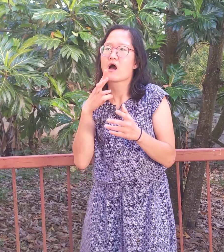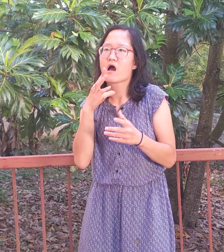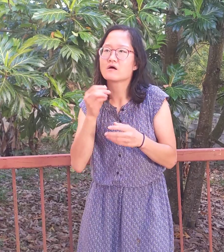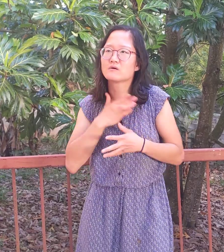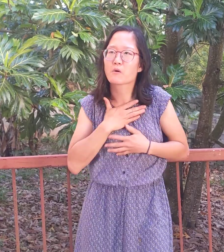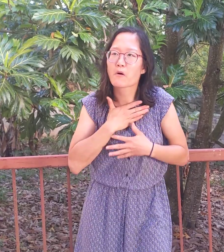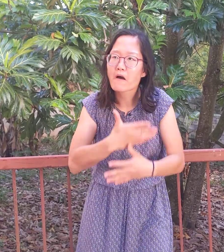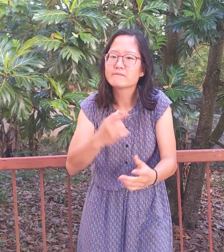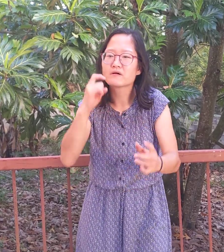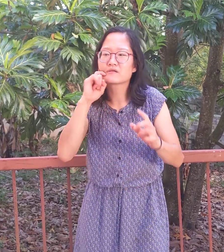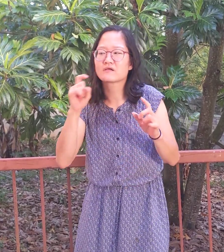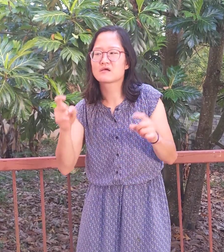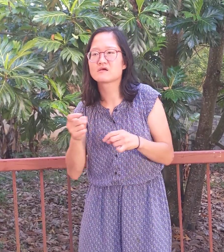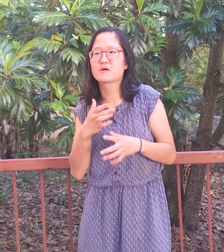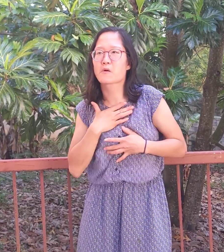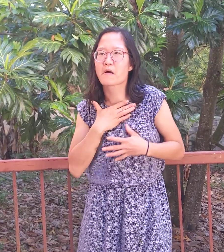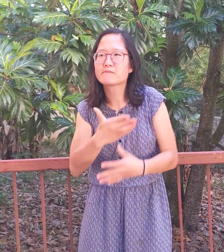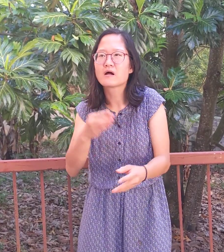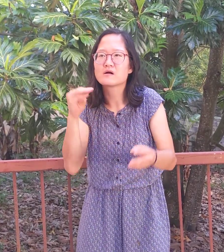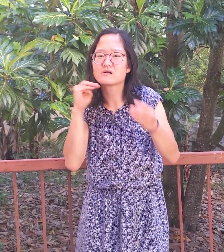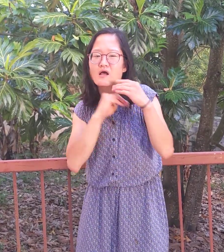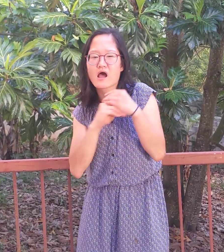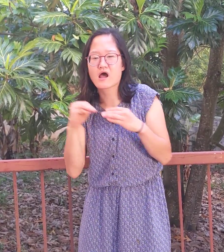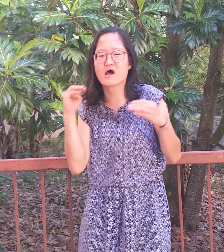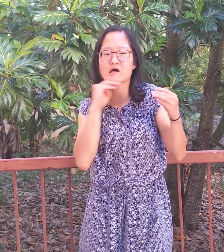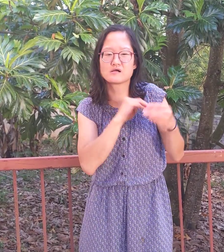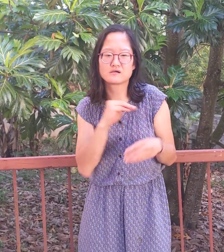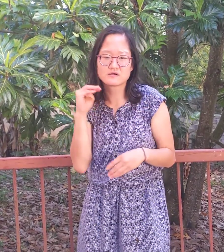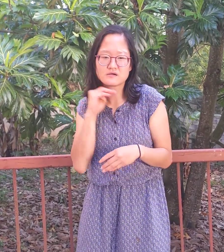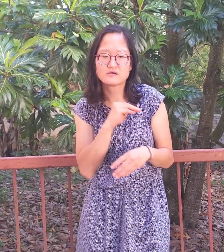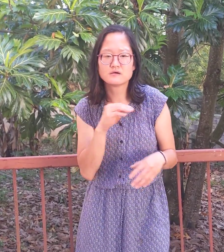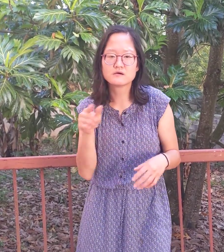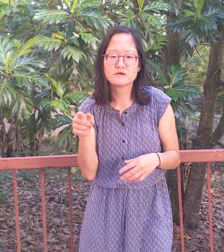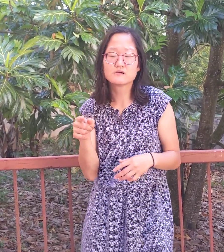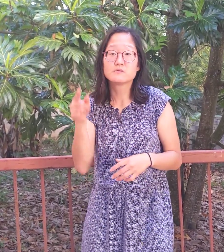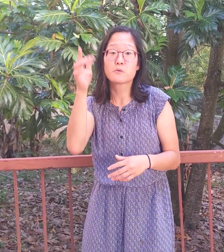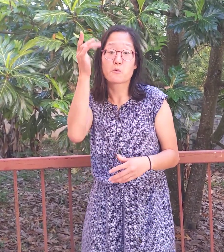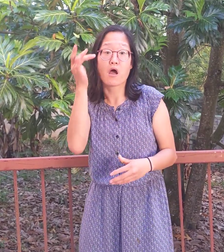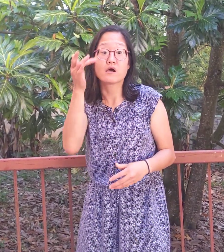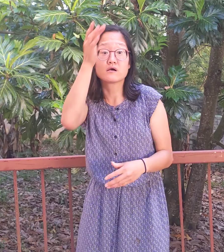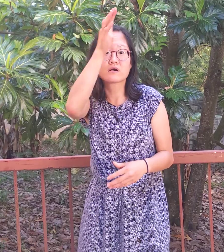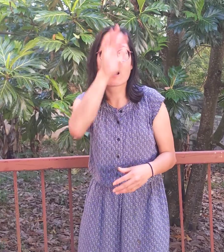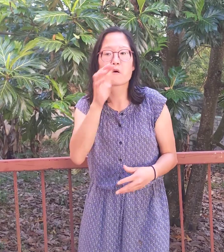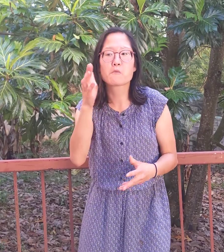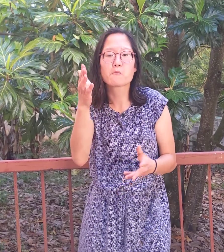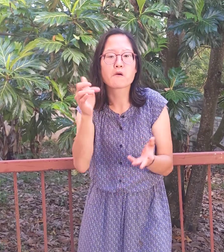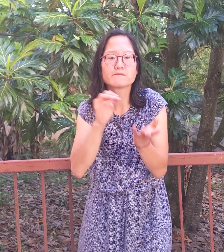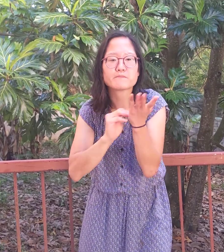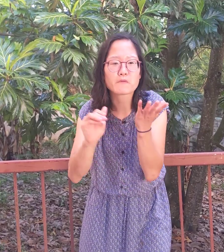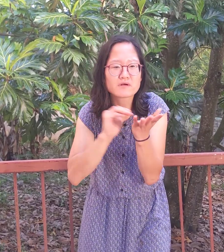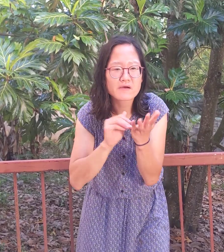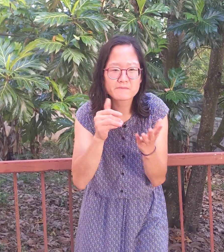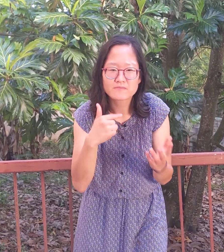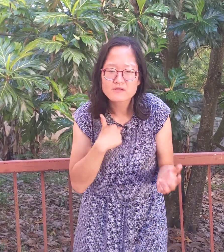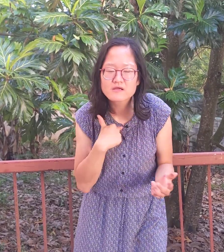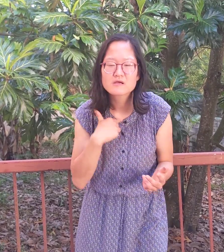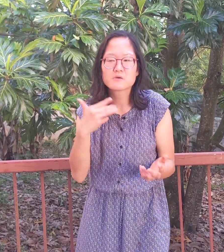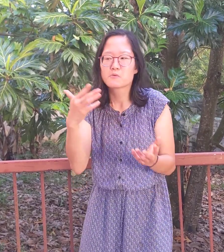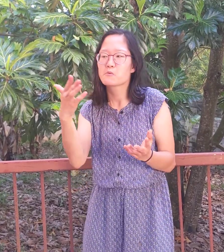wants me to be honest and vulnerable with who I am and my sins and not lie, because God wants to